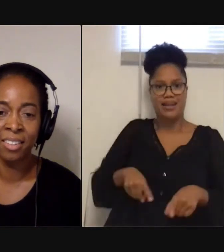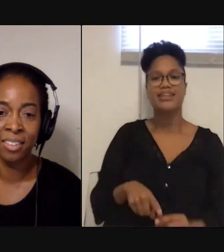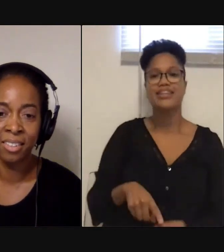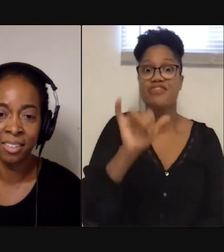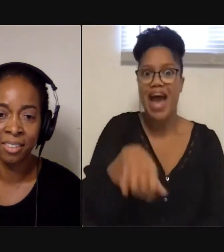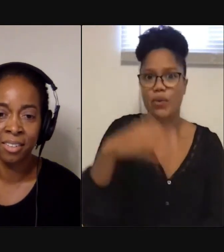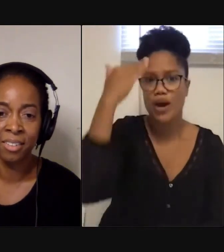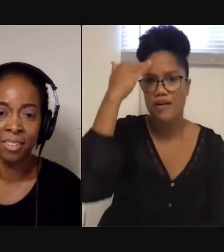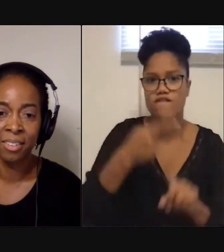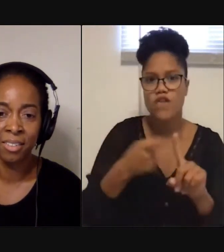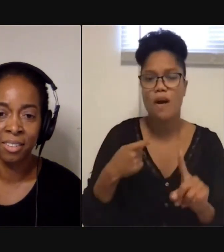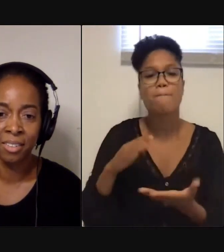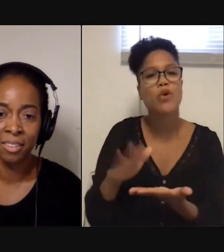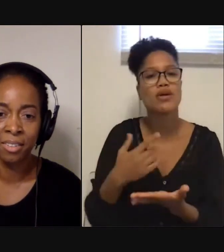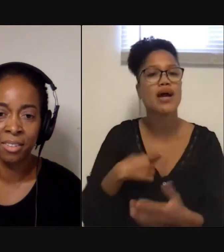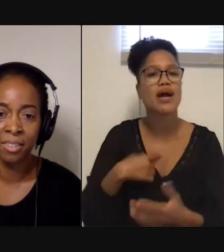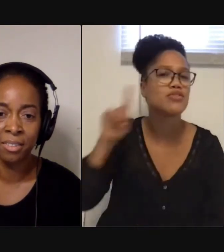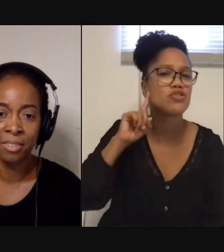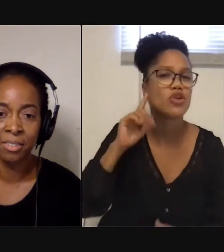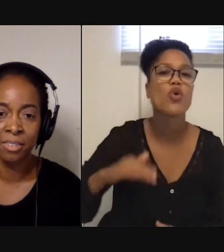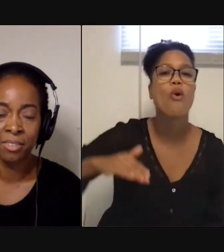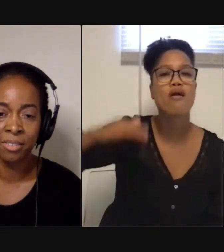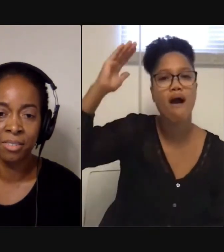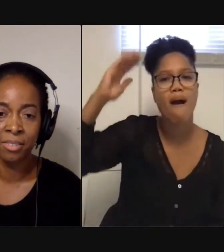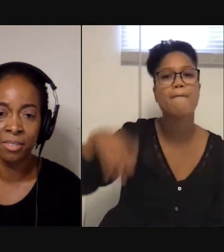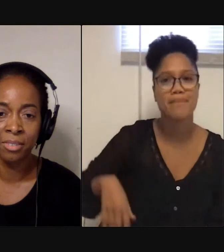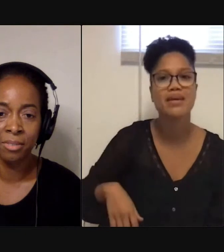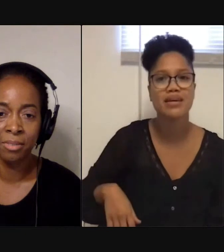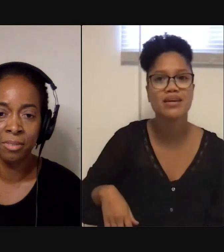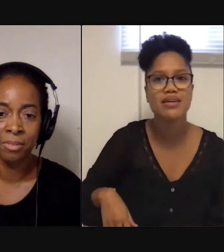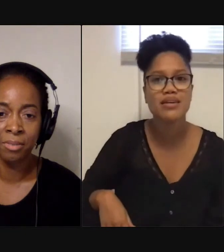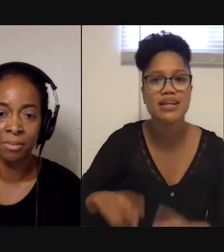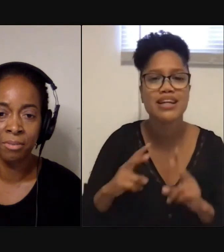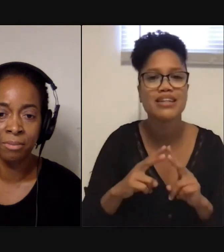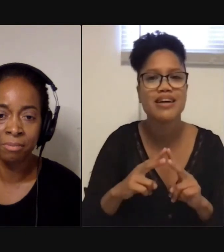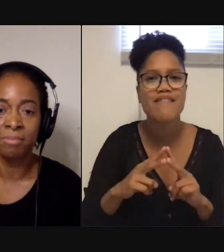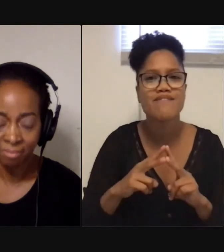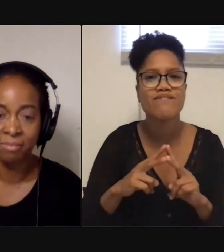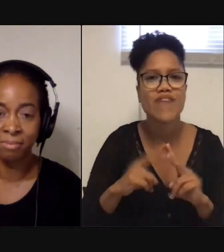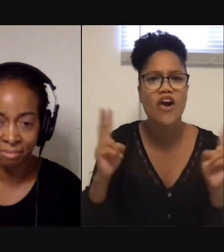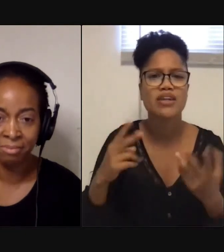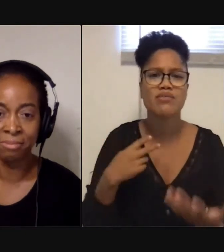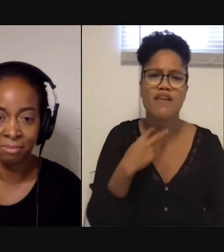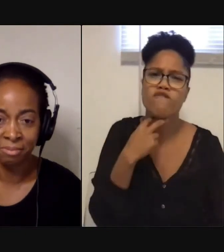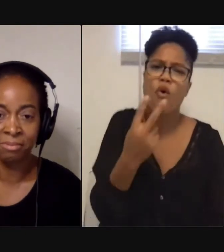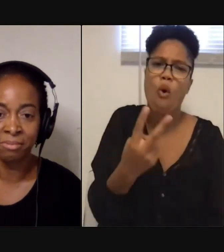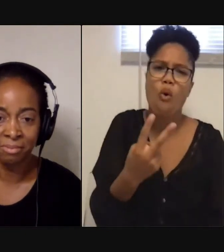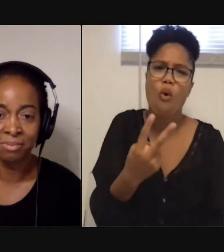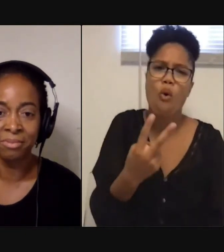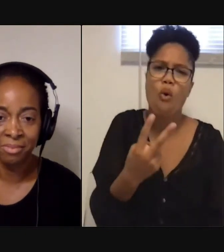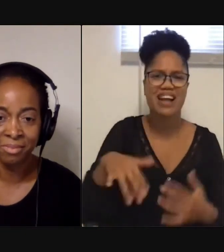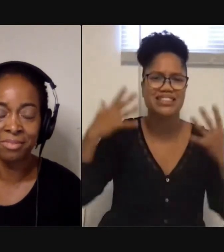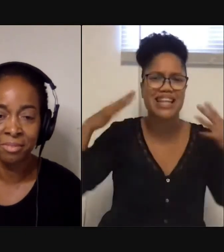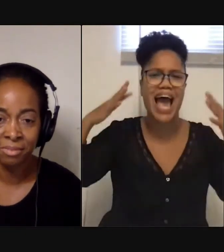awareness comes from the music that I listened to growing up in Easton, which is go-go music, which is like a very poly vocal surround sound, you know what I